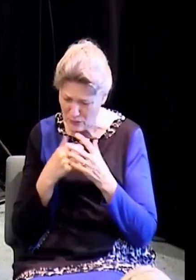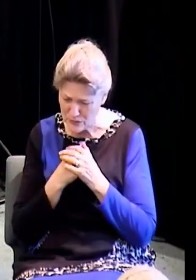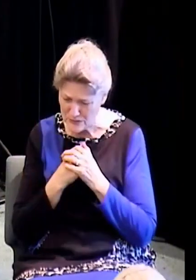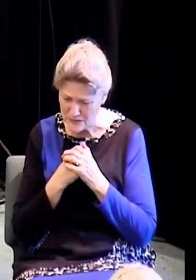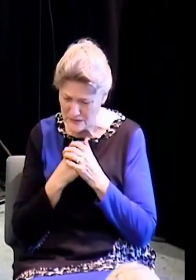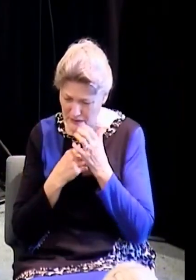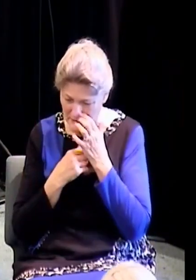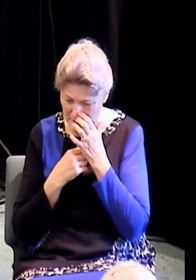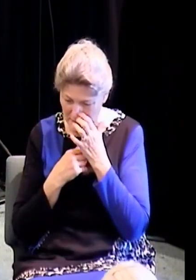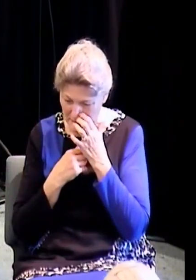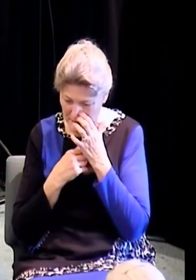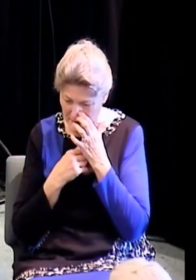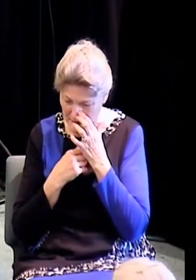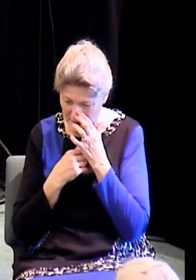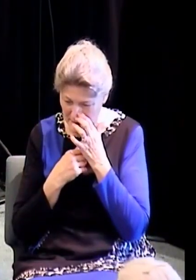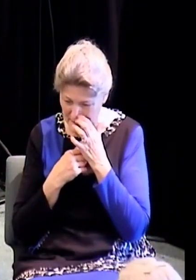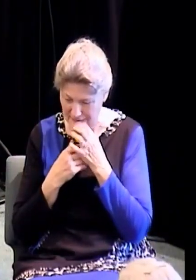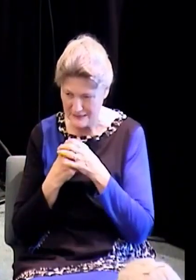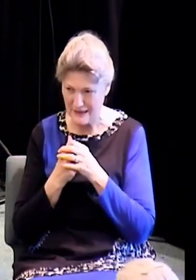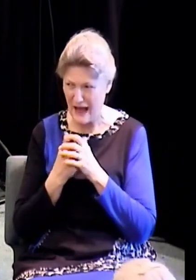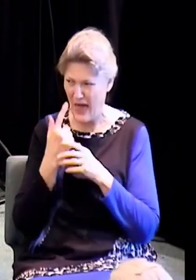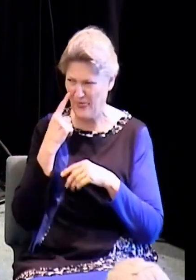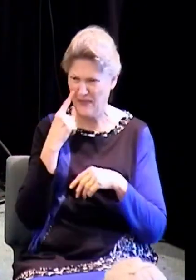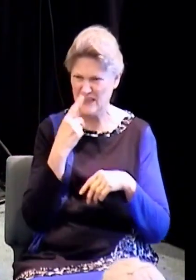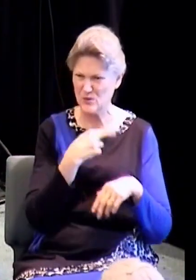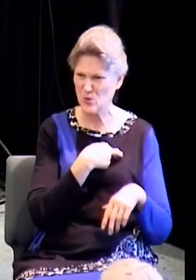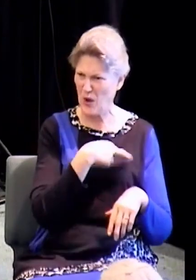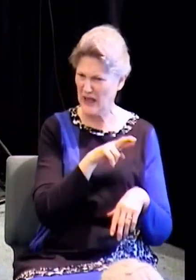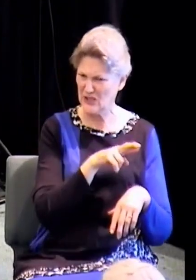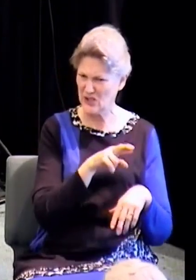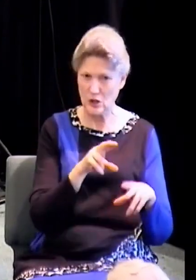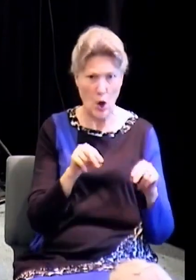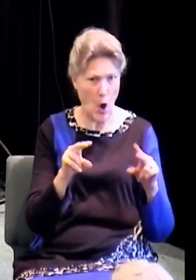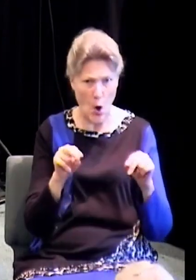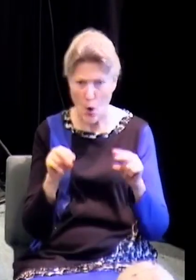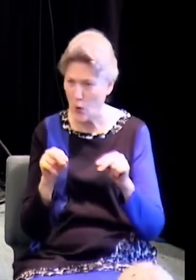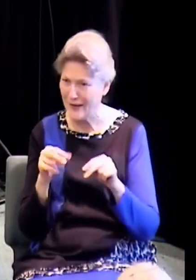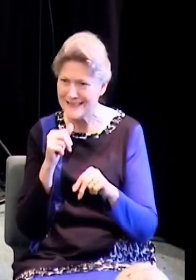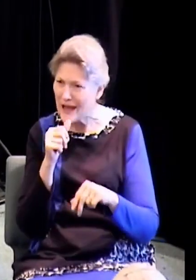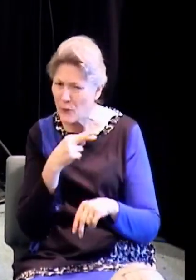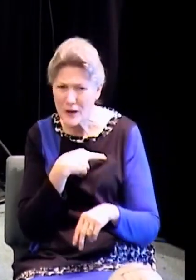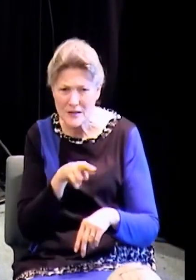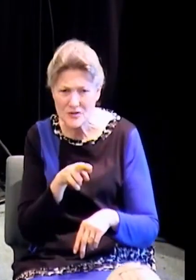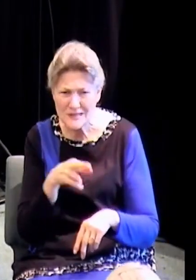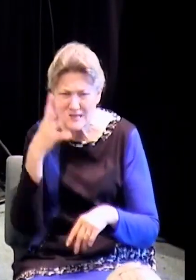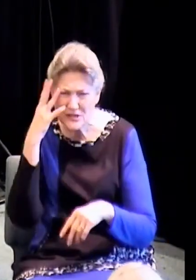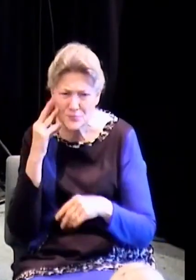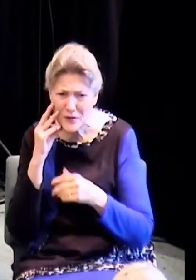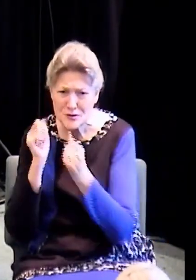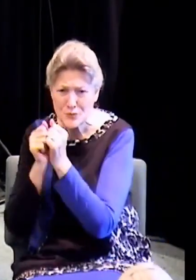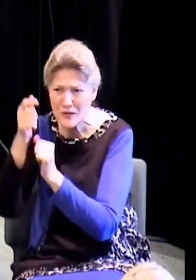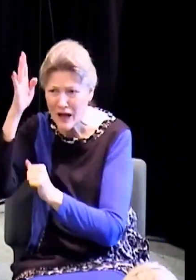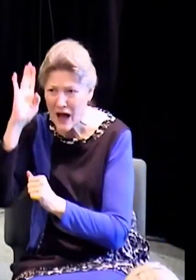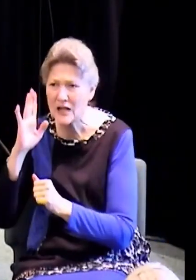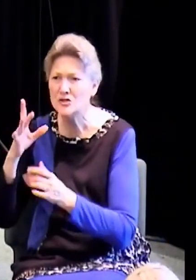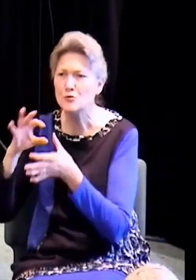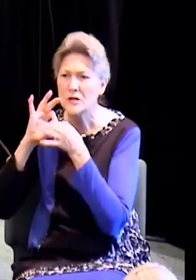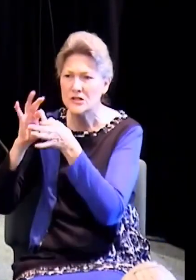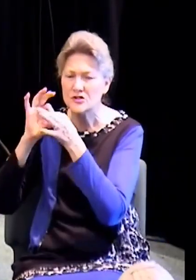like Pentecostal religion or something, but there's, there's something going on here. It's like, it's like he's here.